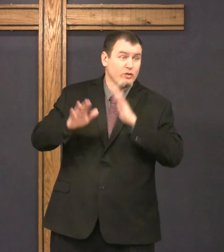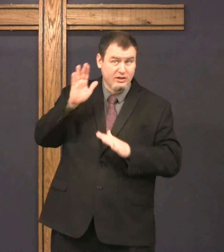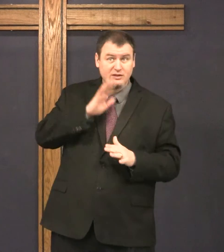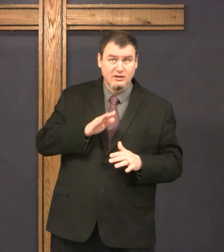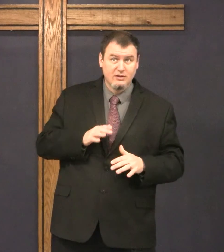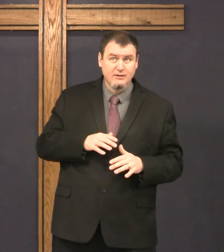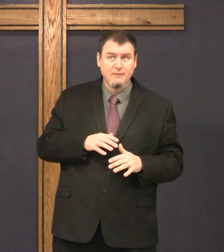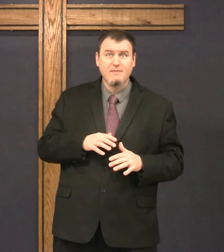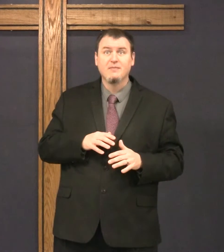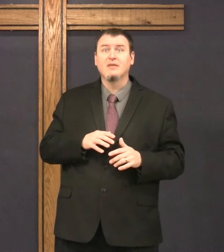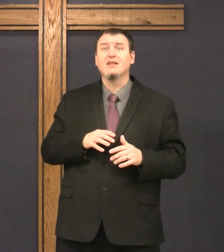So they were worried.